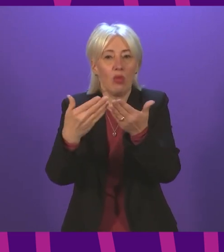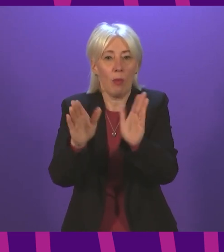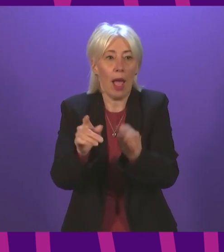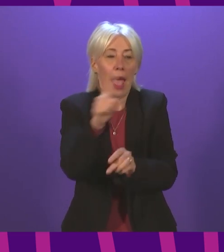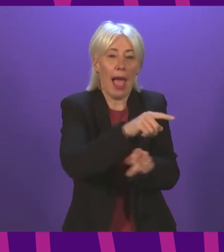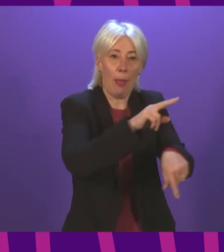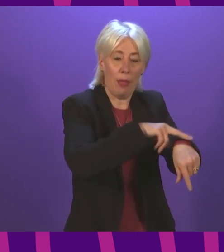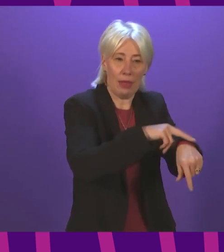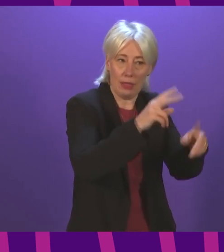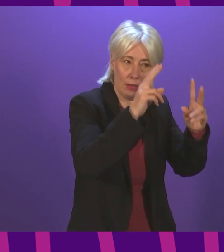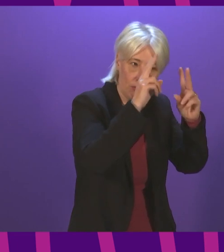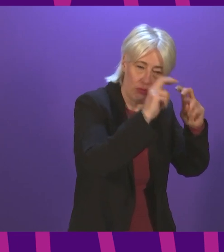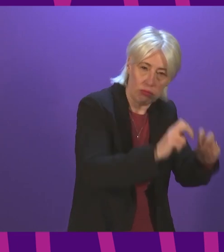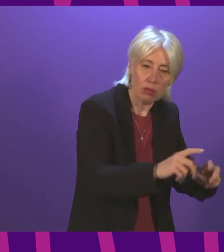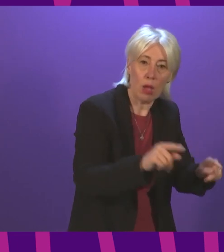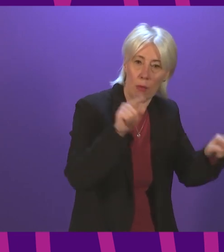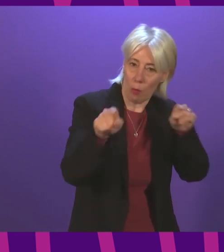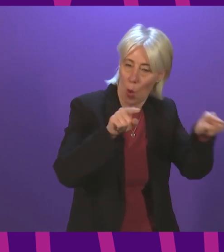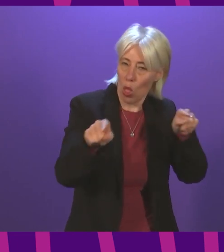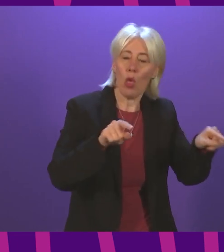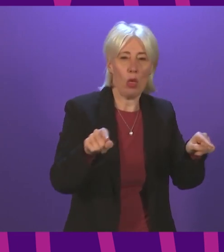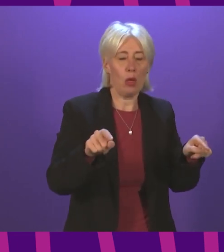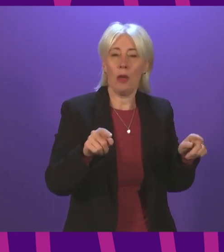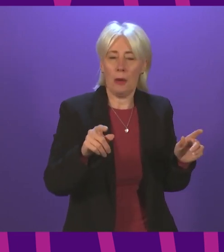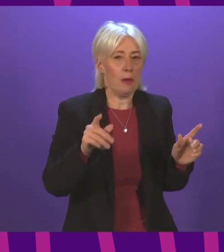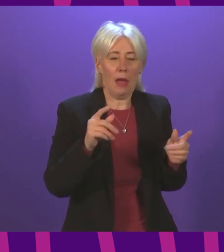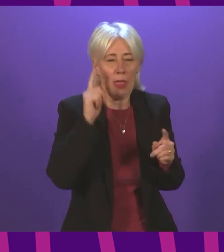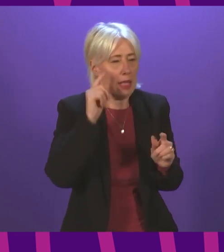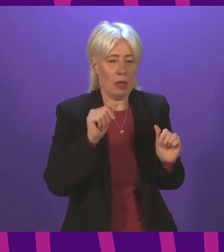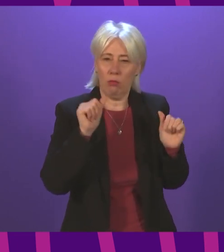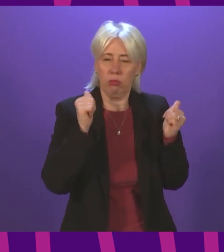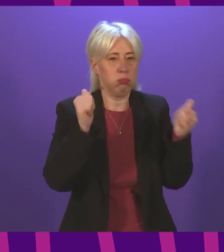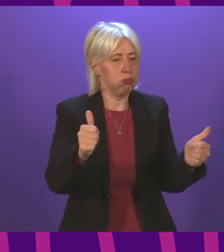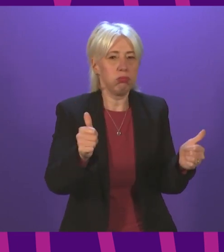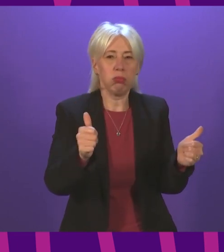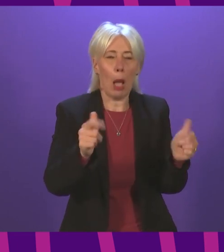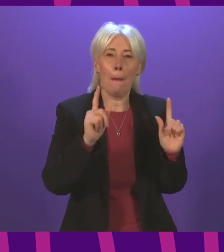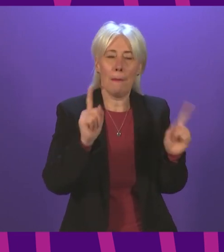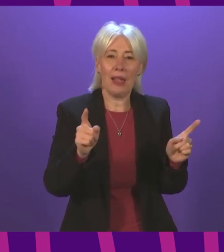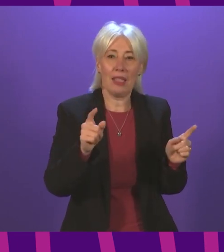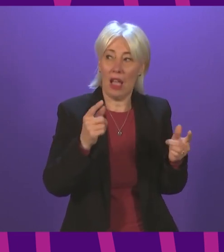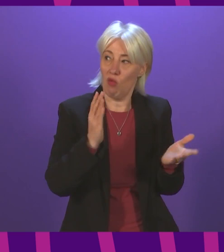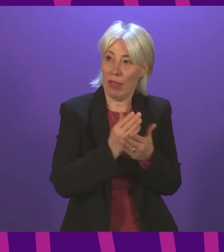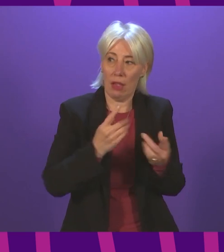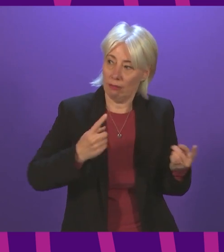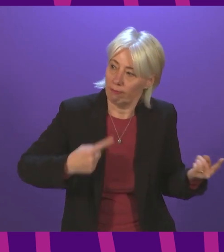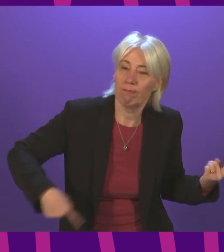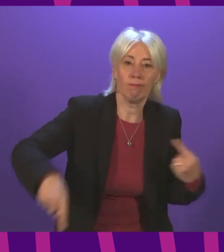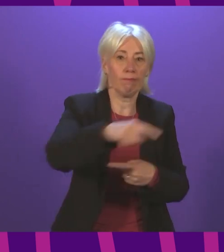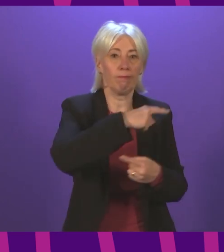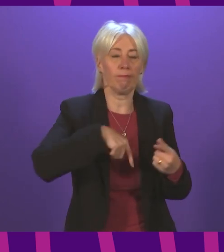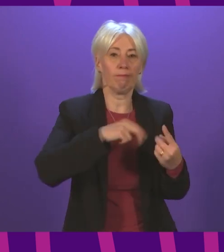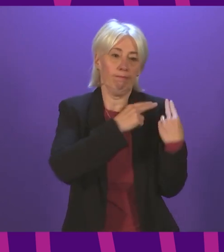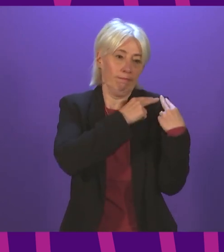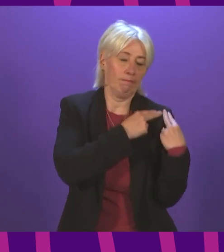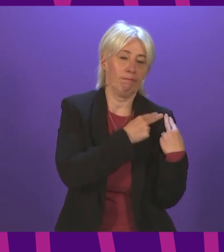police and the Crown Office to determine what criminal investigations are undertaken. I think it is incumbent on all of us, who do take these